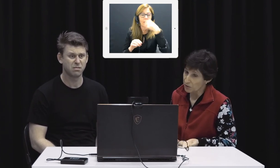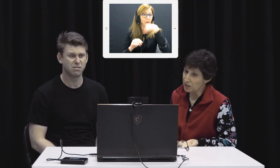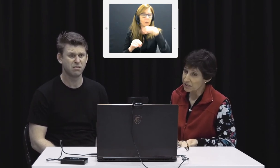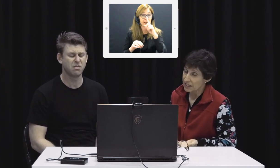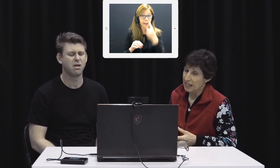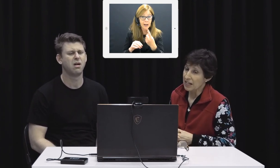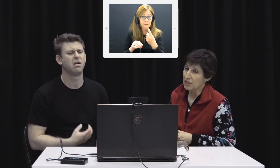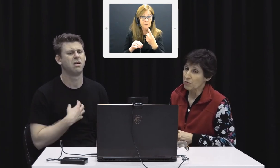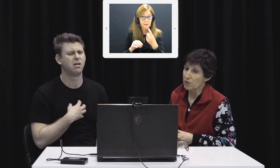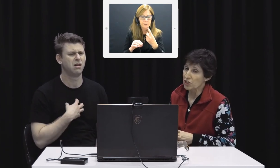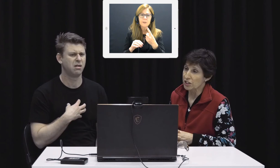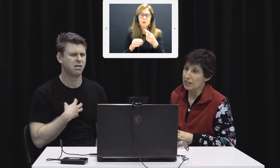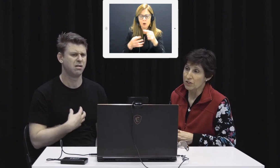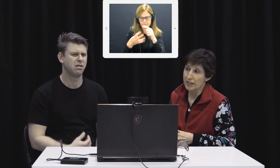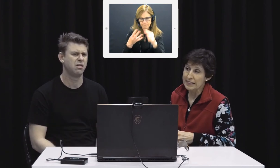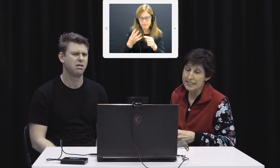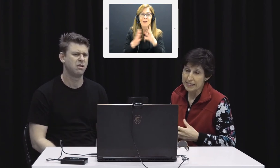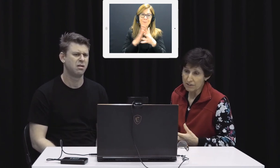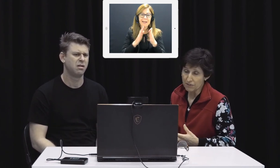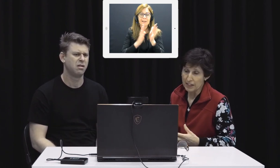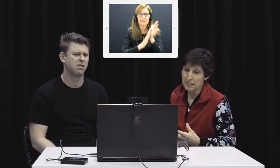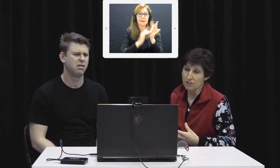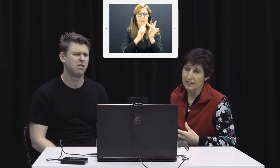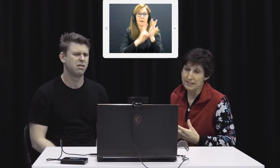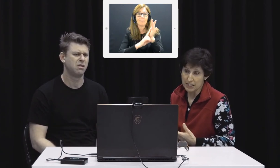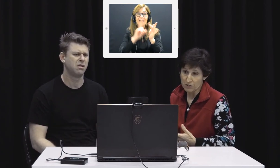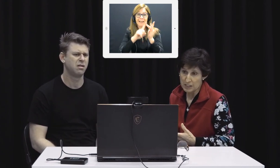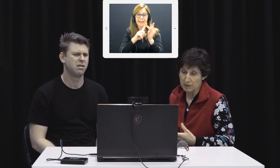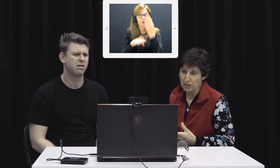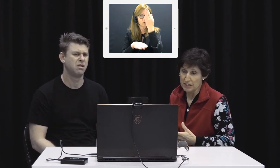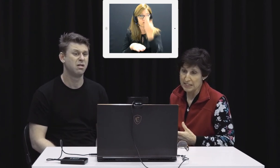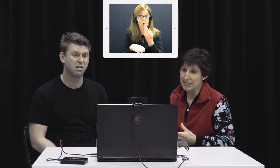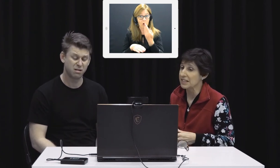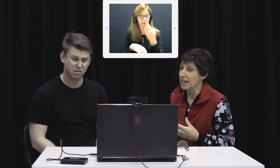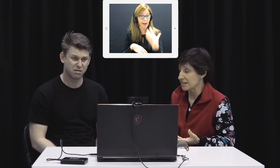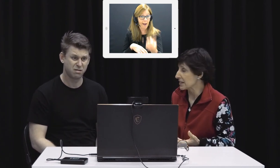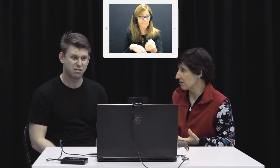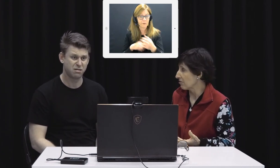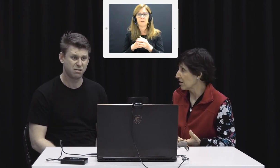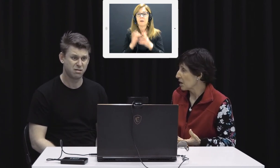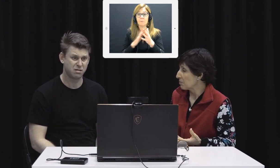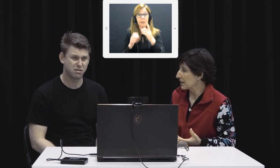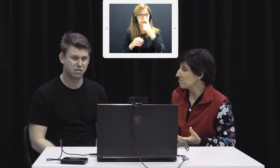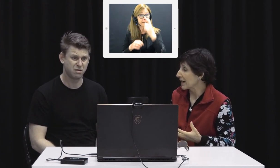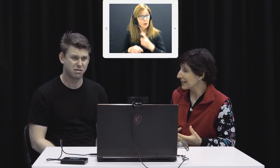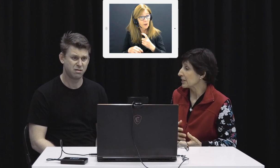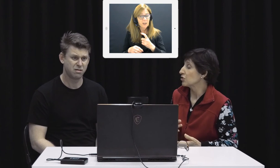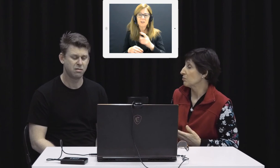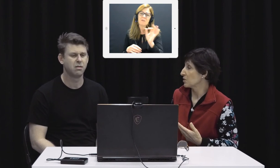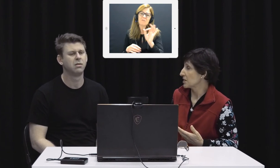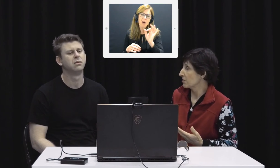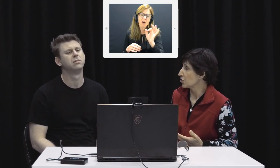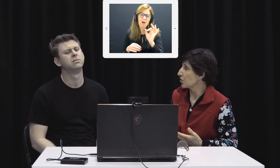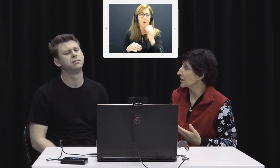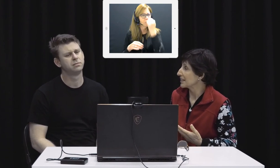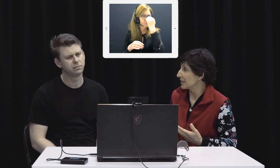mini-stroke, which, you know, in itself is not that serious because it doesn't last that long, but it might lead